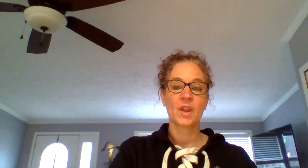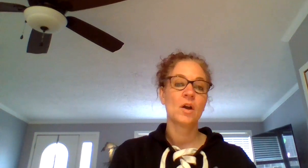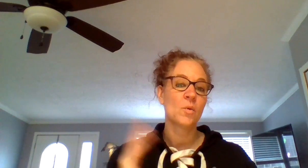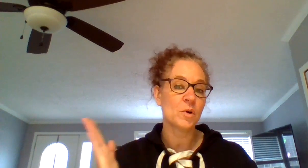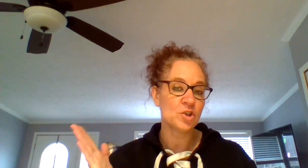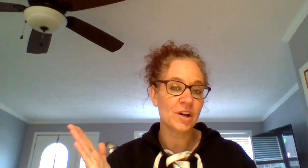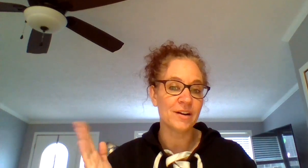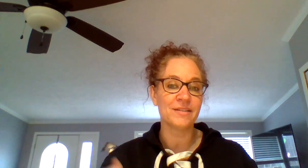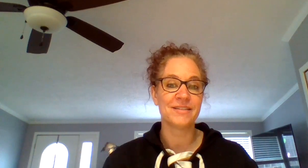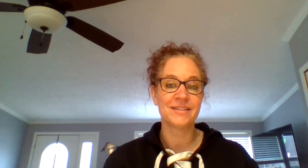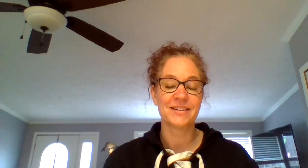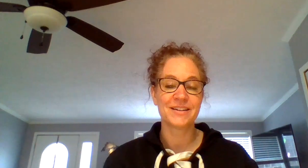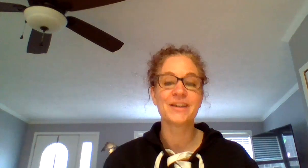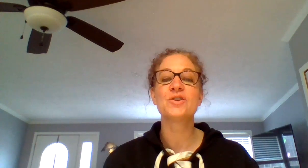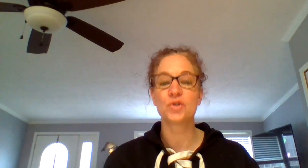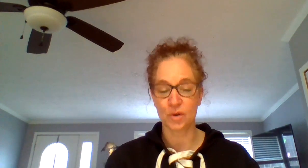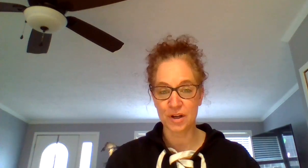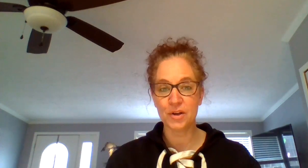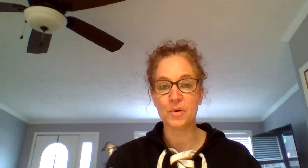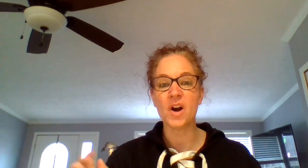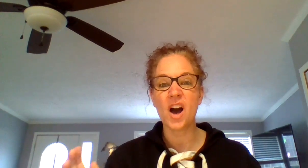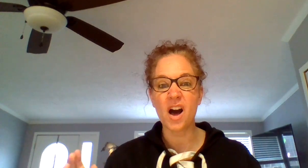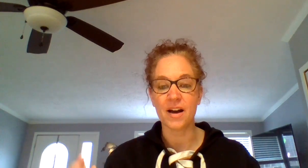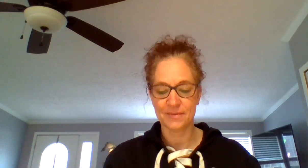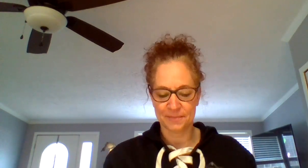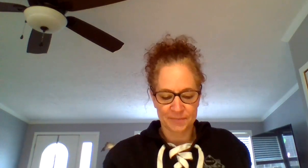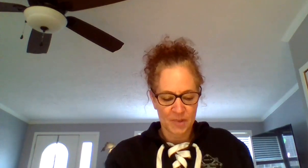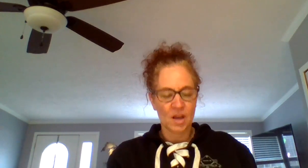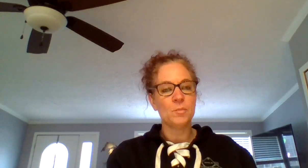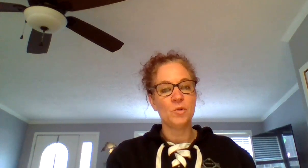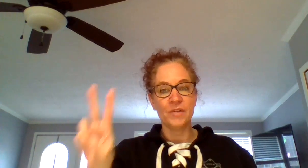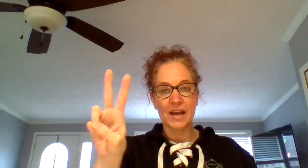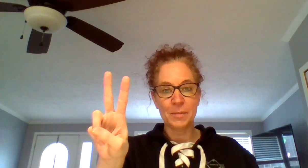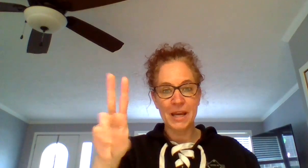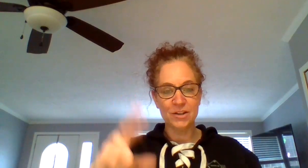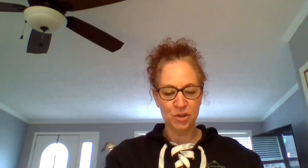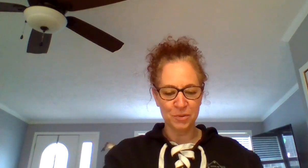What'd you hear? Short u. Uh. Moving on to page two.